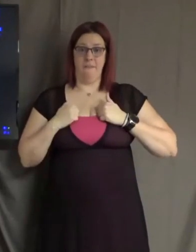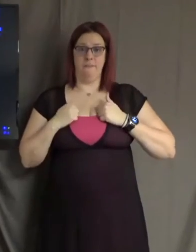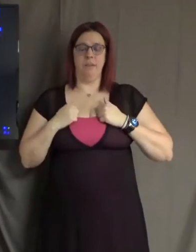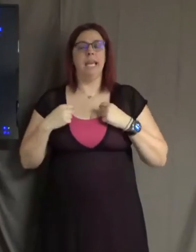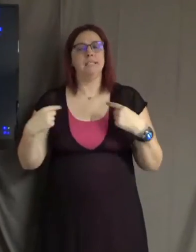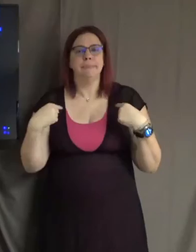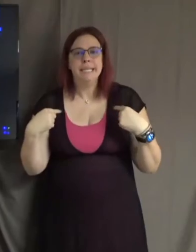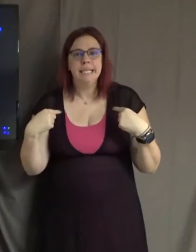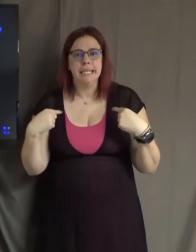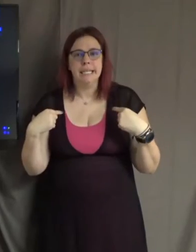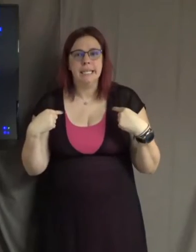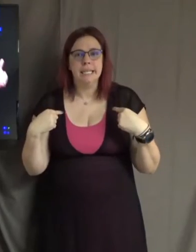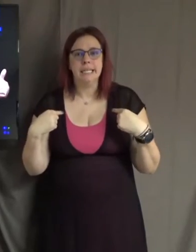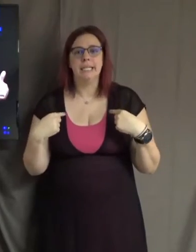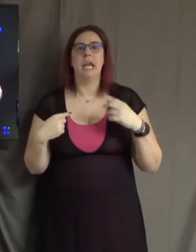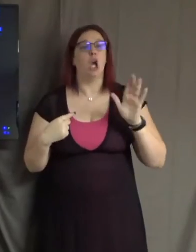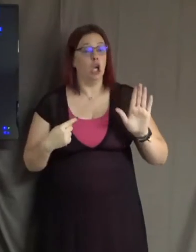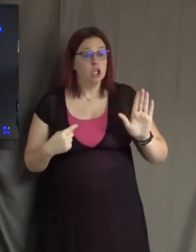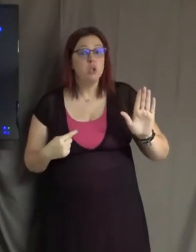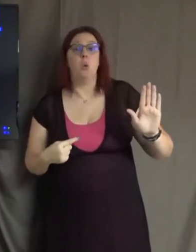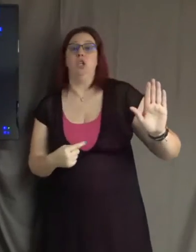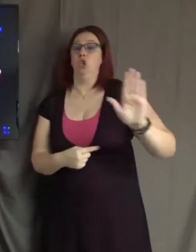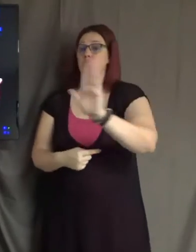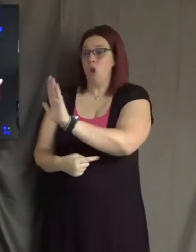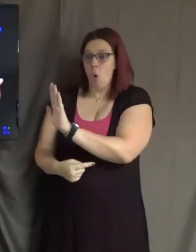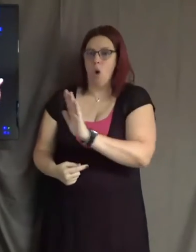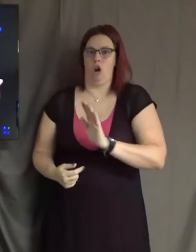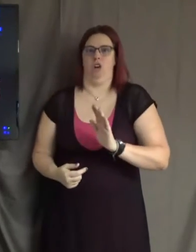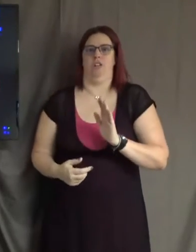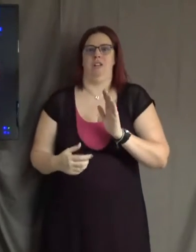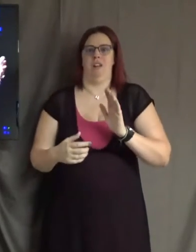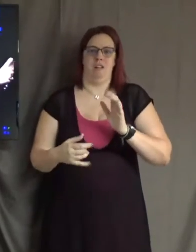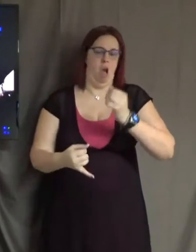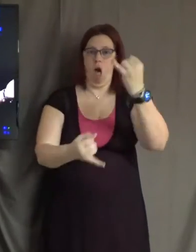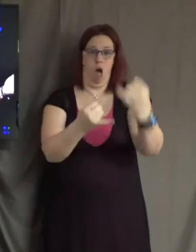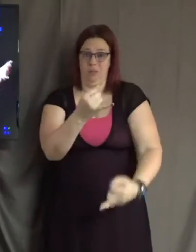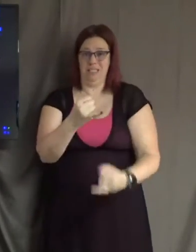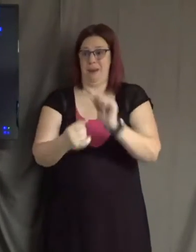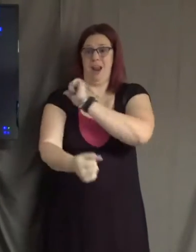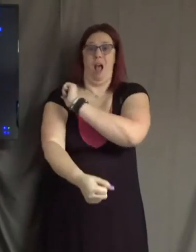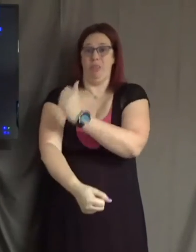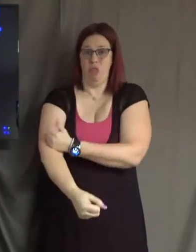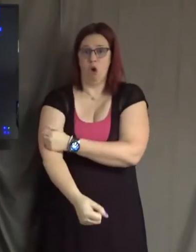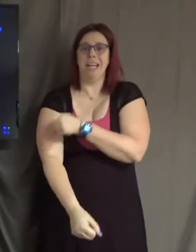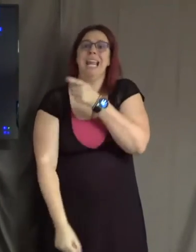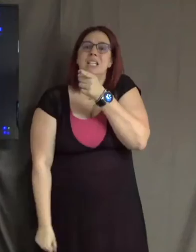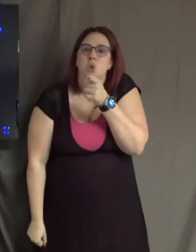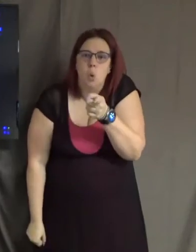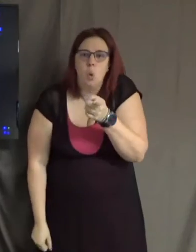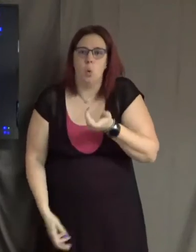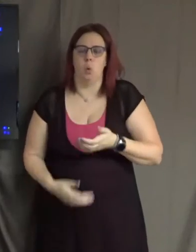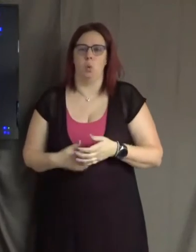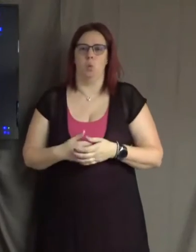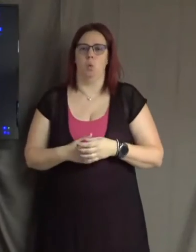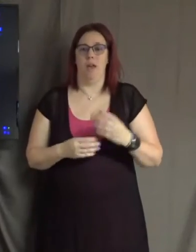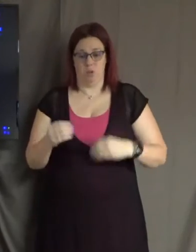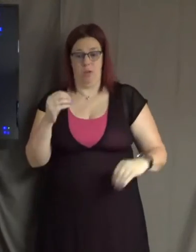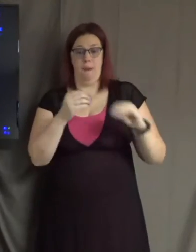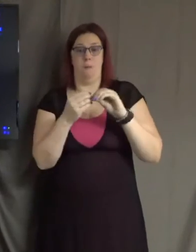what's right for you in your life is you. And the more that we all lovingly claim that inner authority and